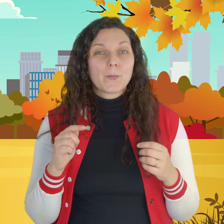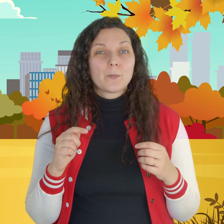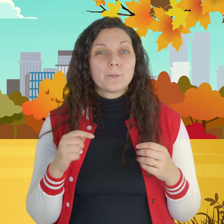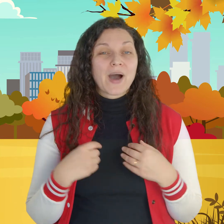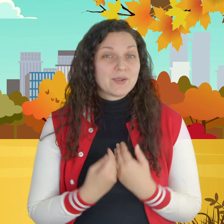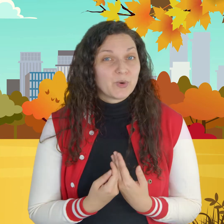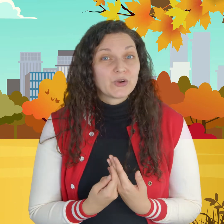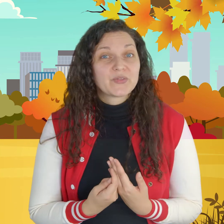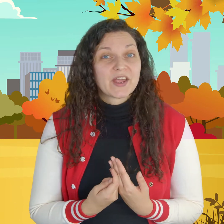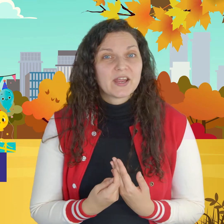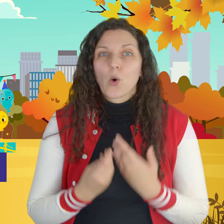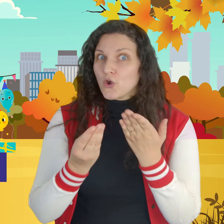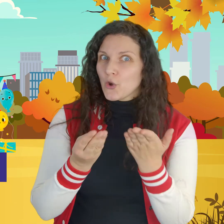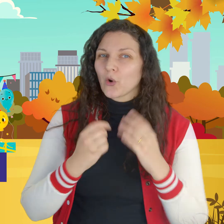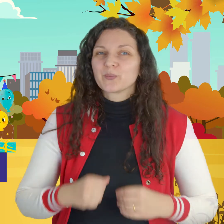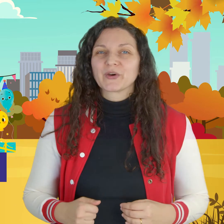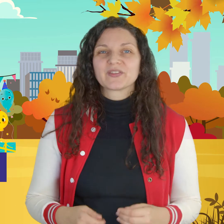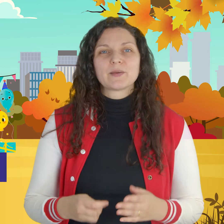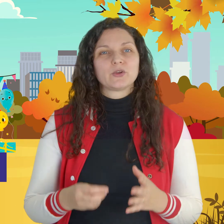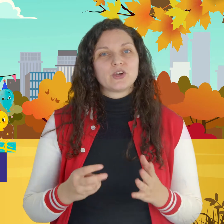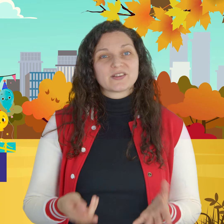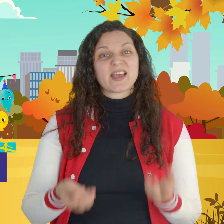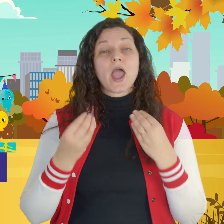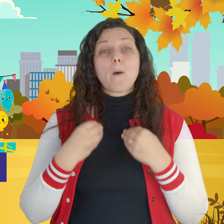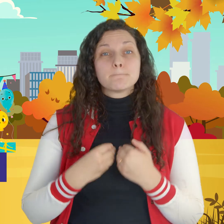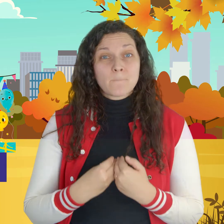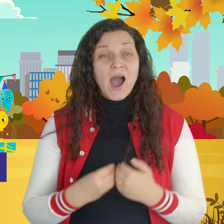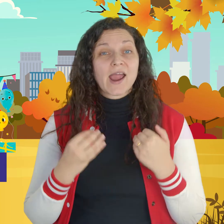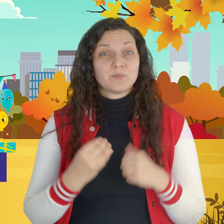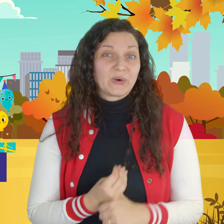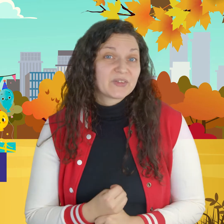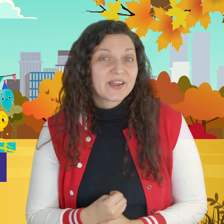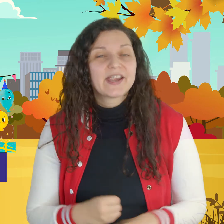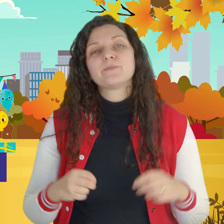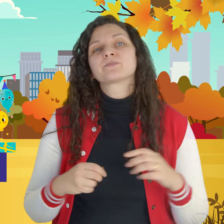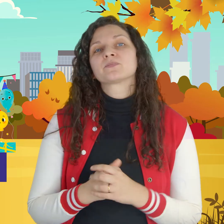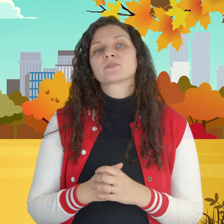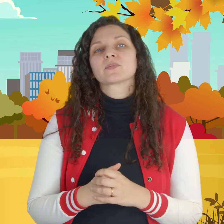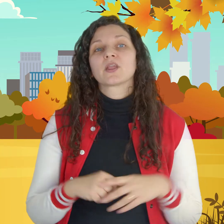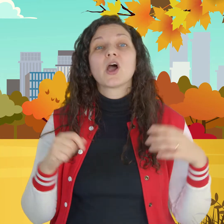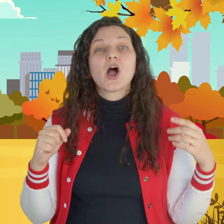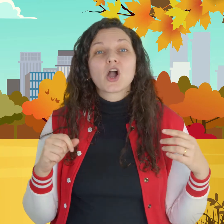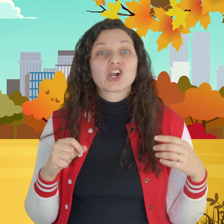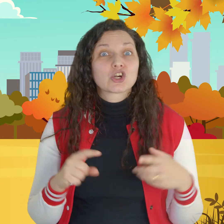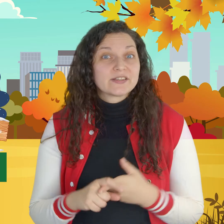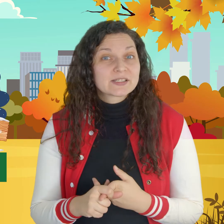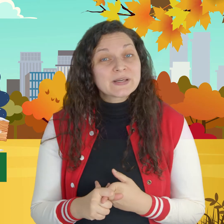you birthday my your birthday but you're gonna say my birthday my birthday Christmas